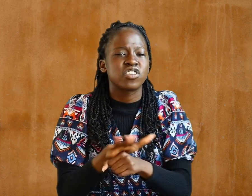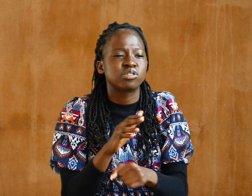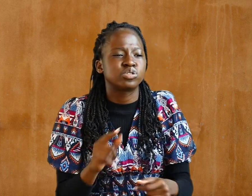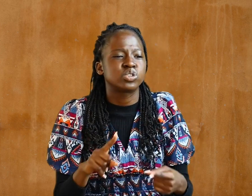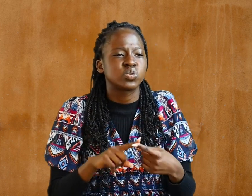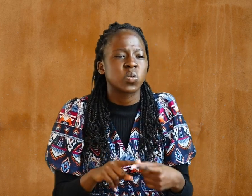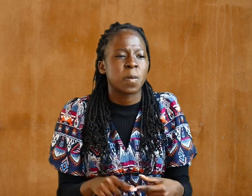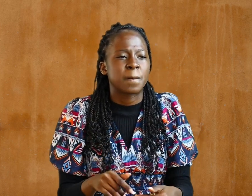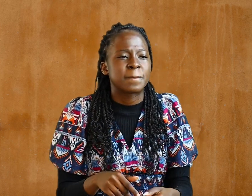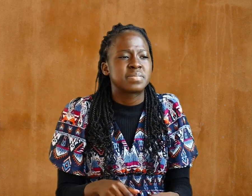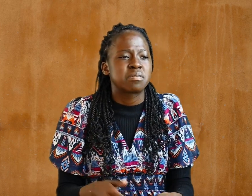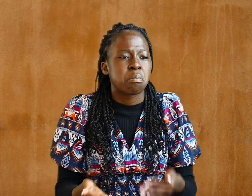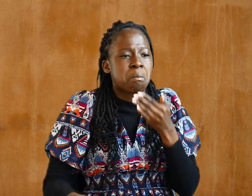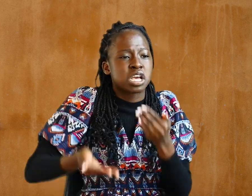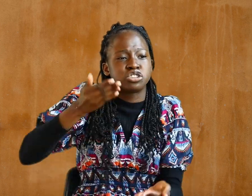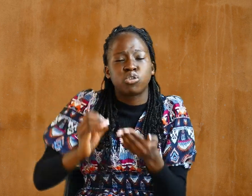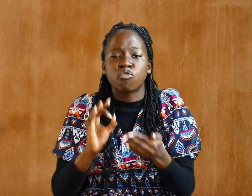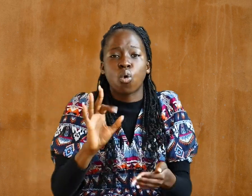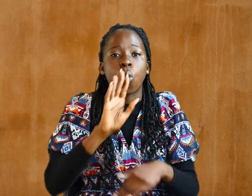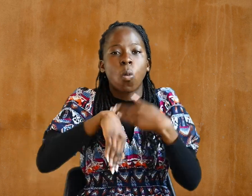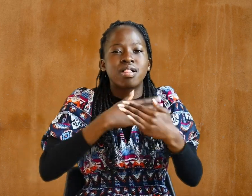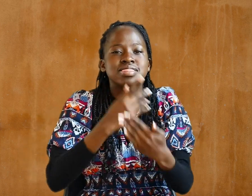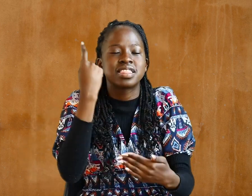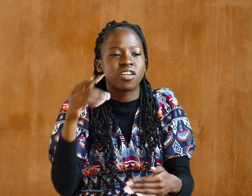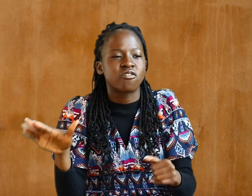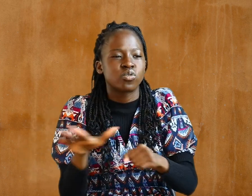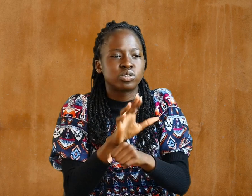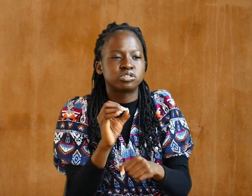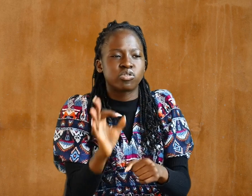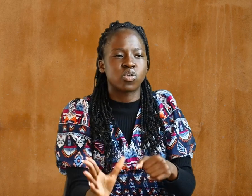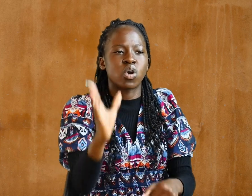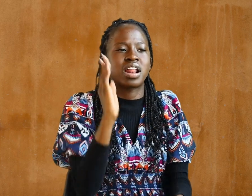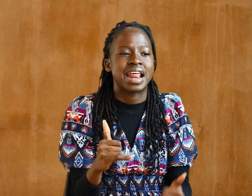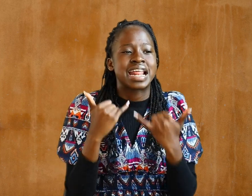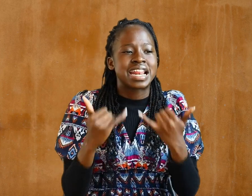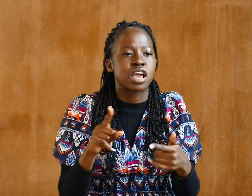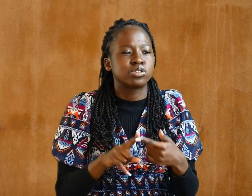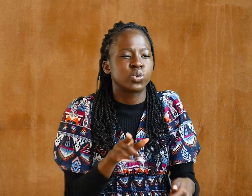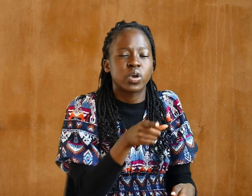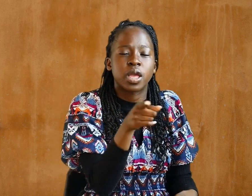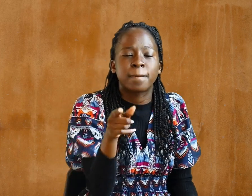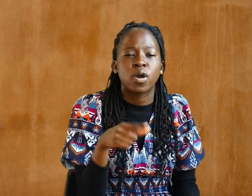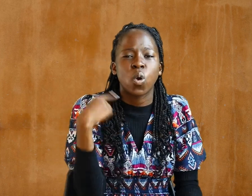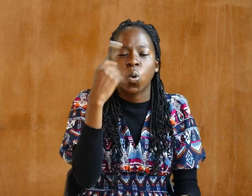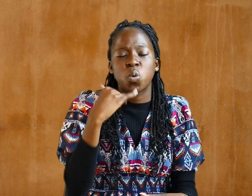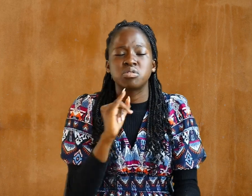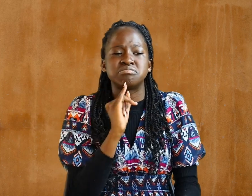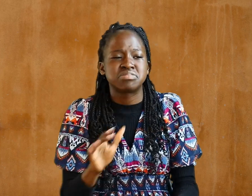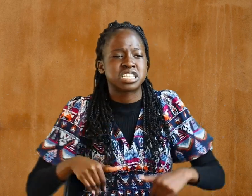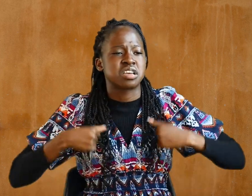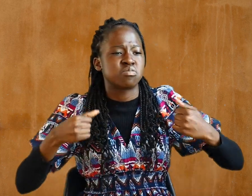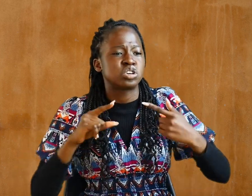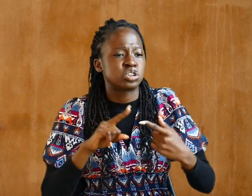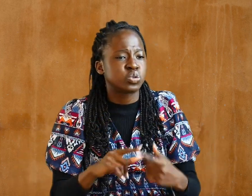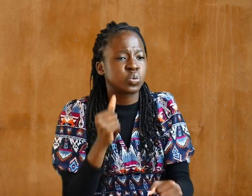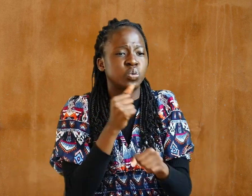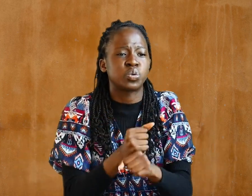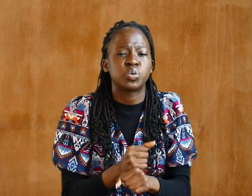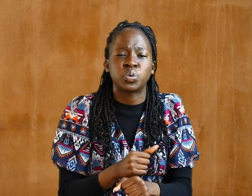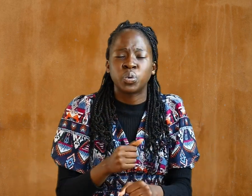fullness of God. Now to him, who is able to do immeasurably more than